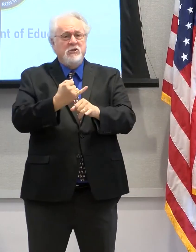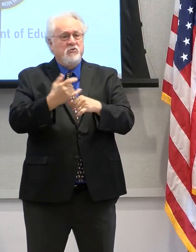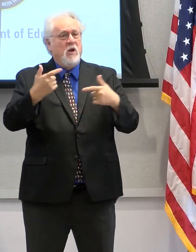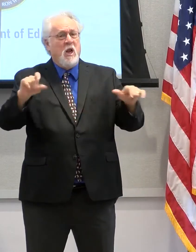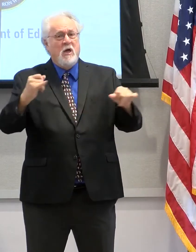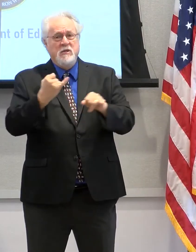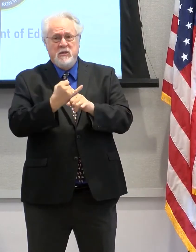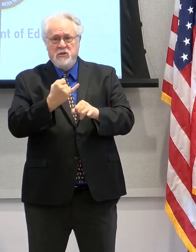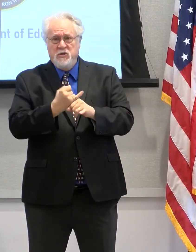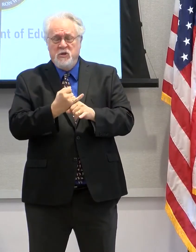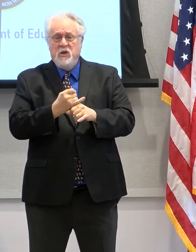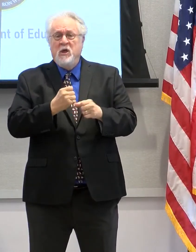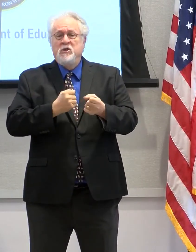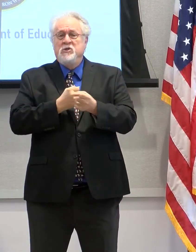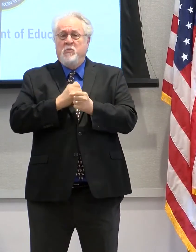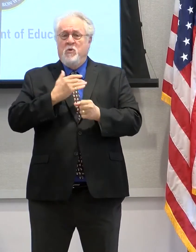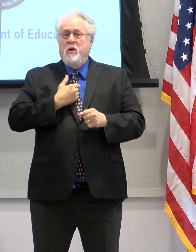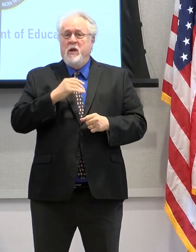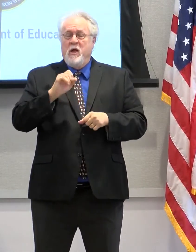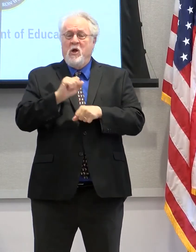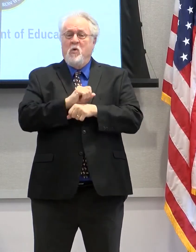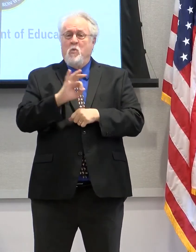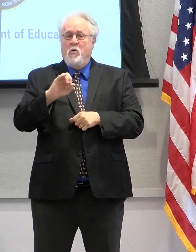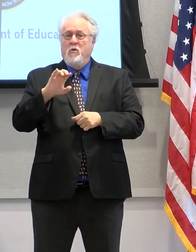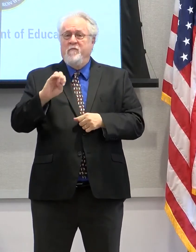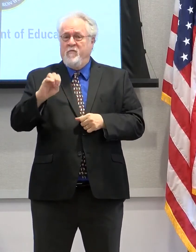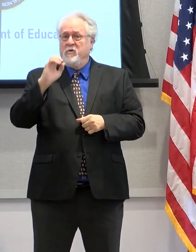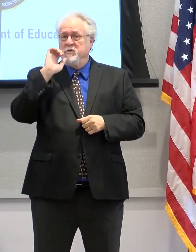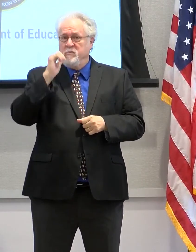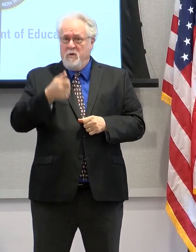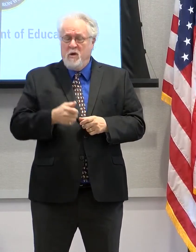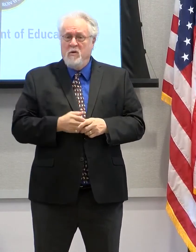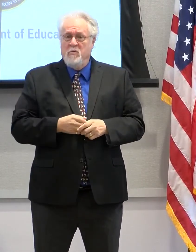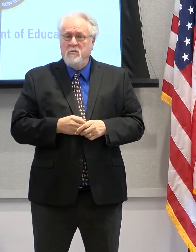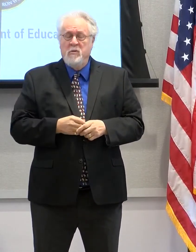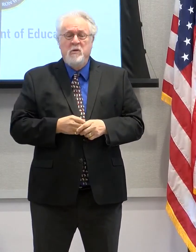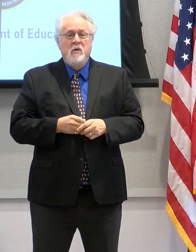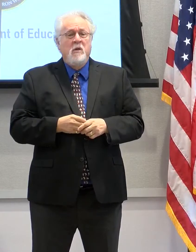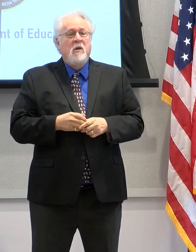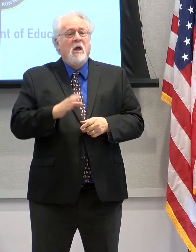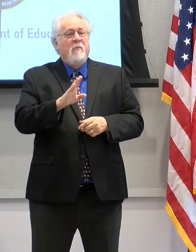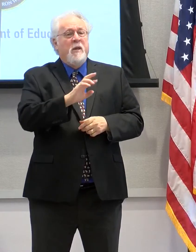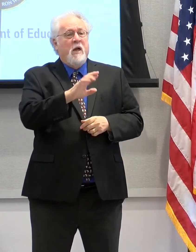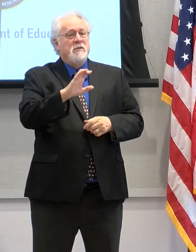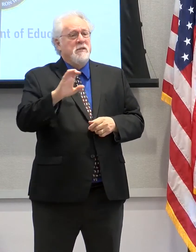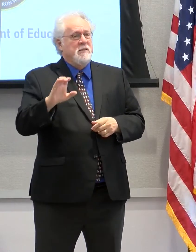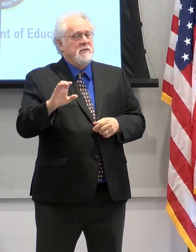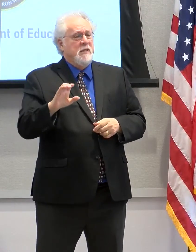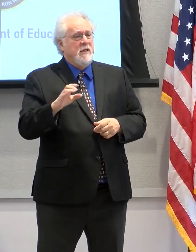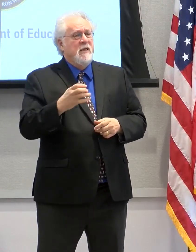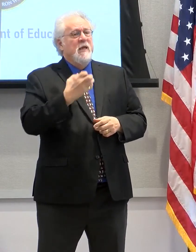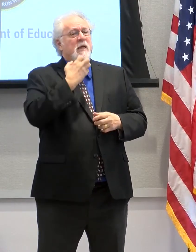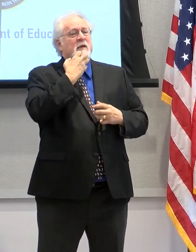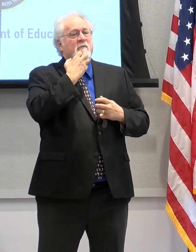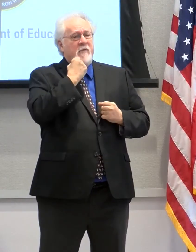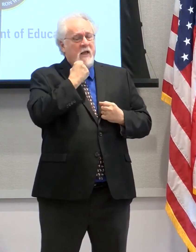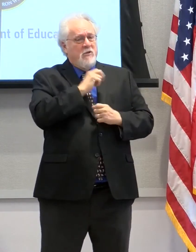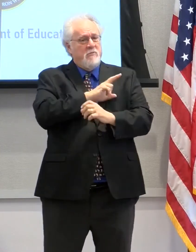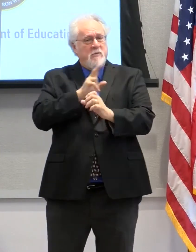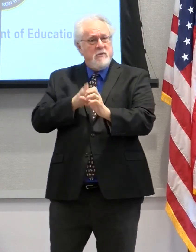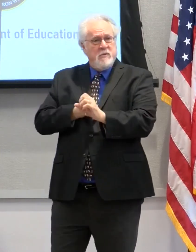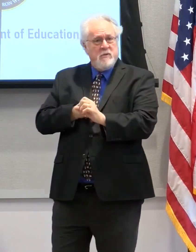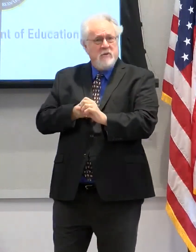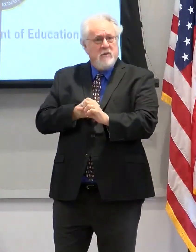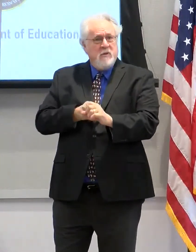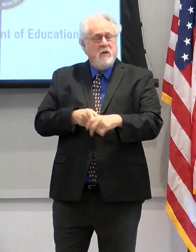institutions that are supporting our workforce of tomorrow and better serve our citizens. BRCC, I think, values in participating in